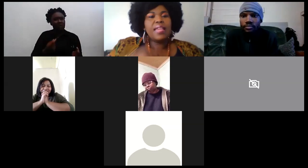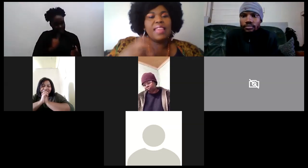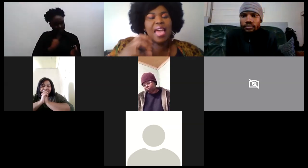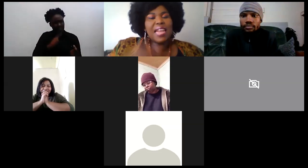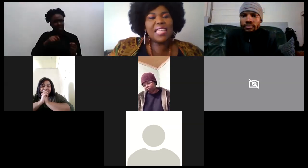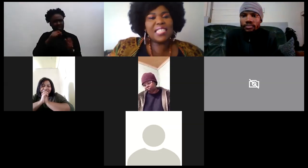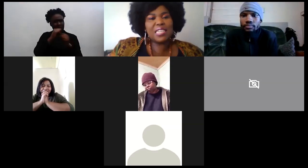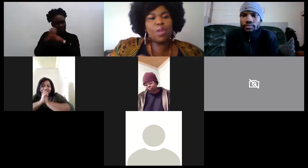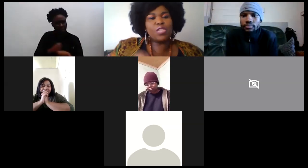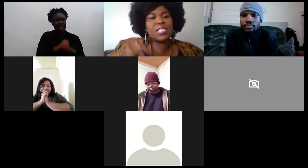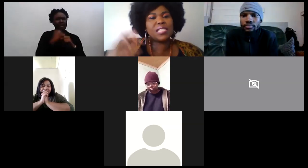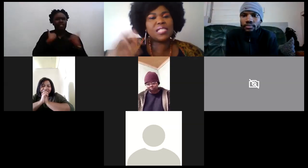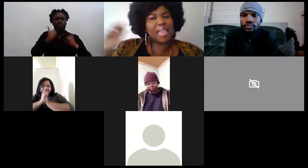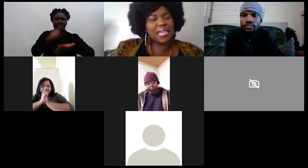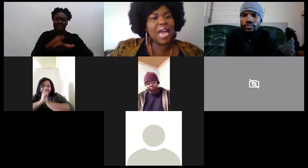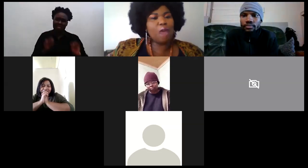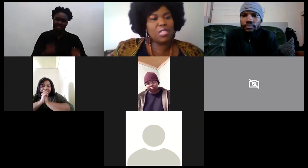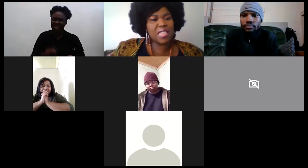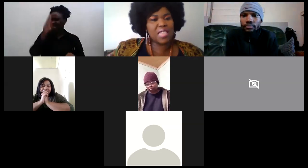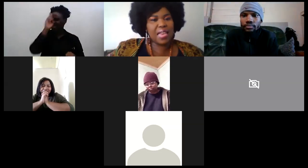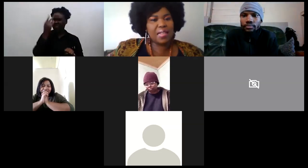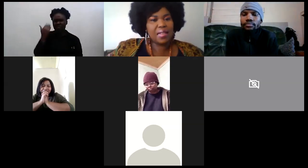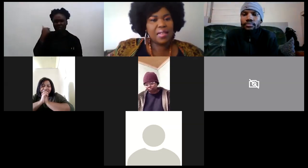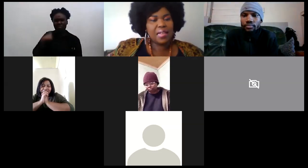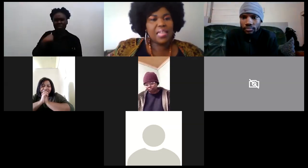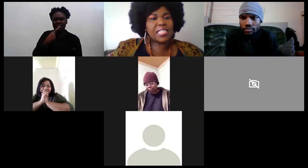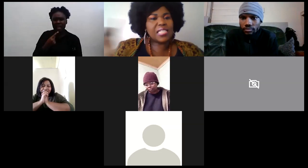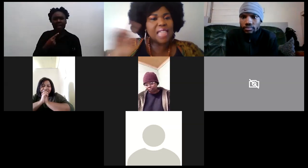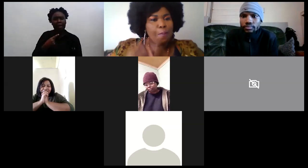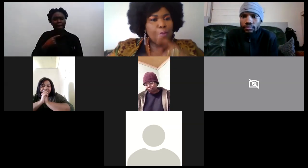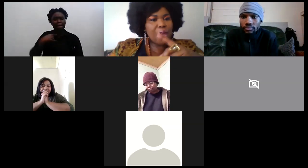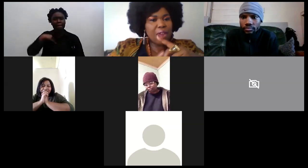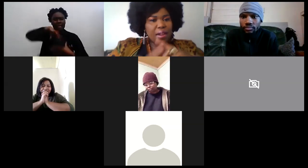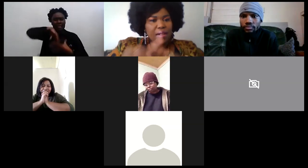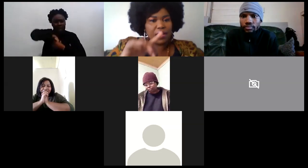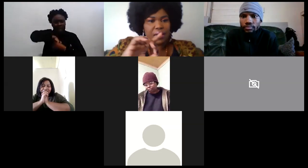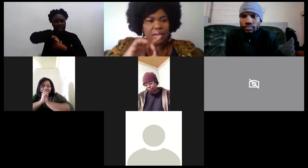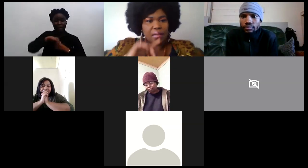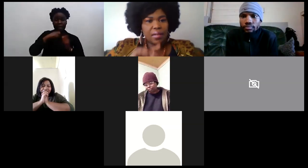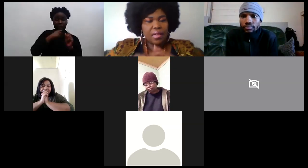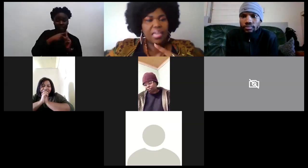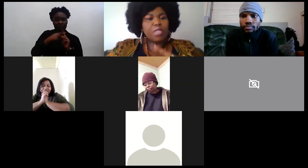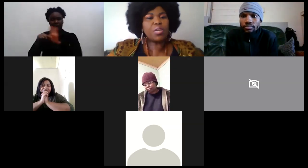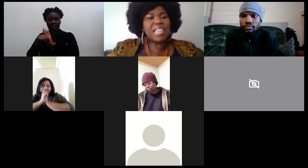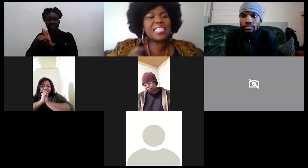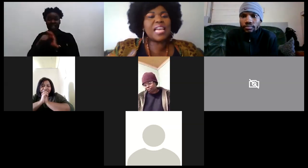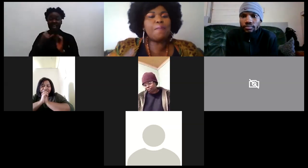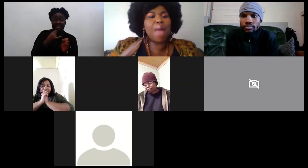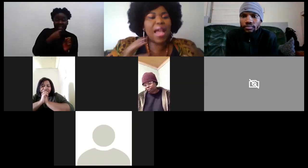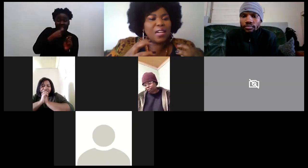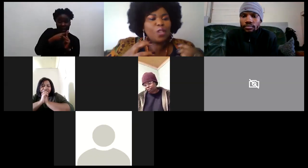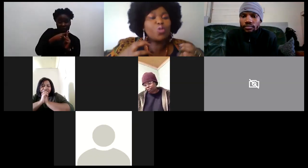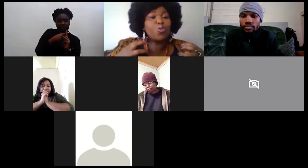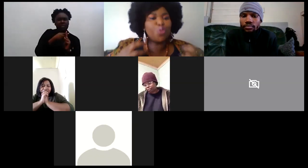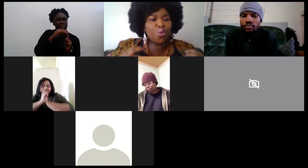the energy the when you send it out there it's it's like a boomerang it will then send